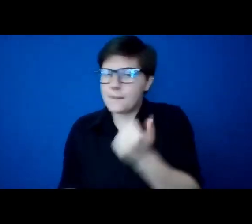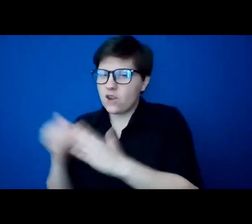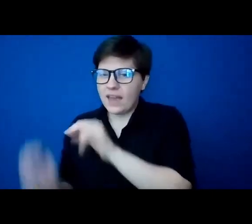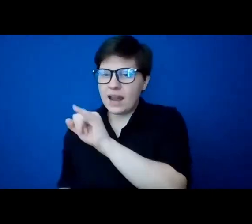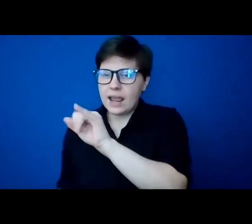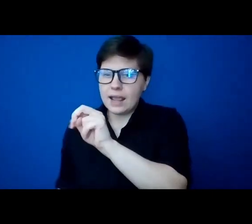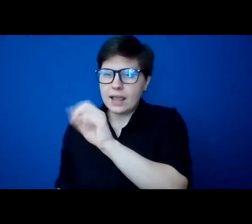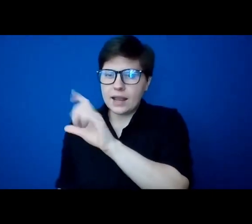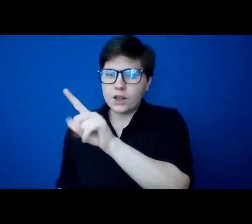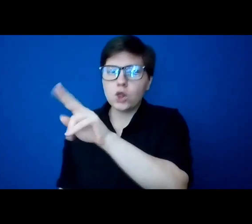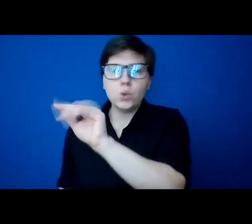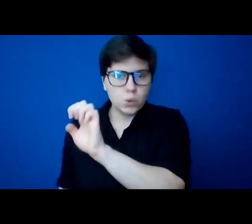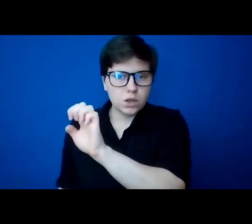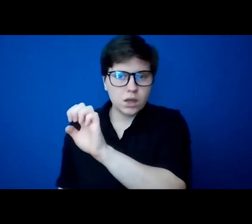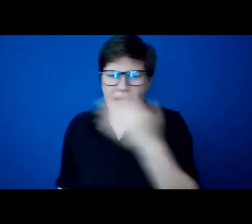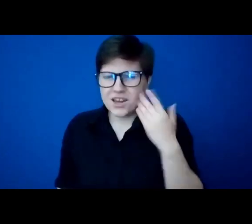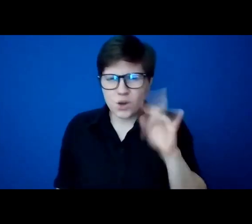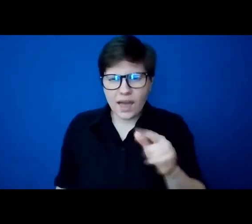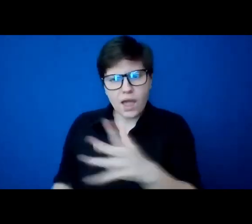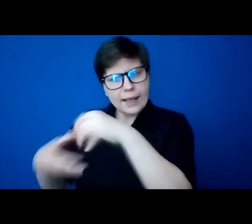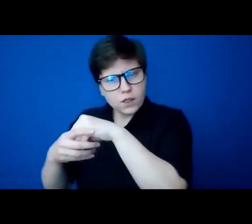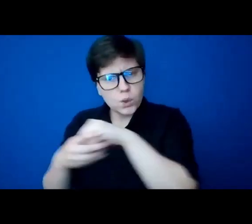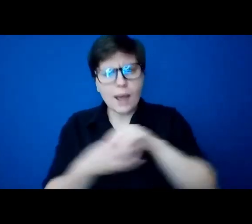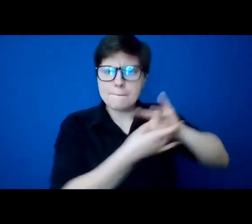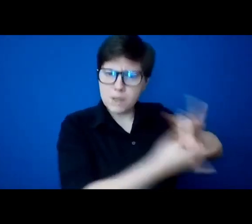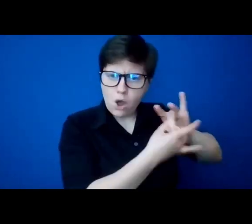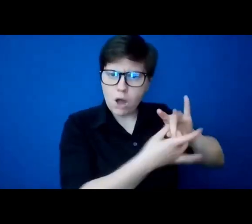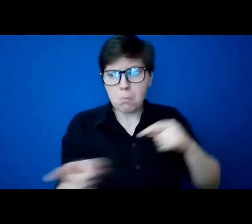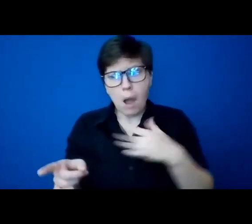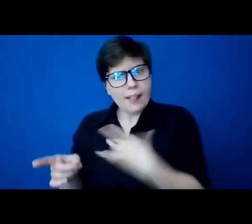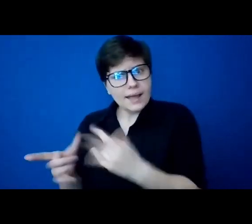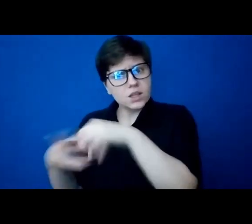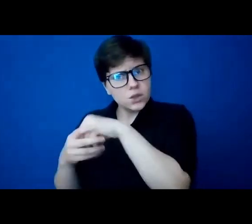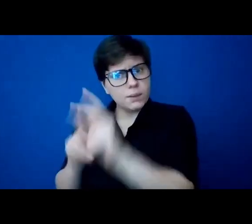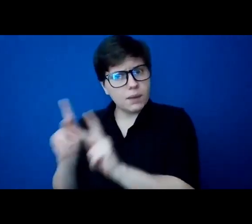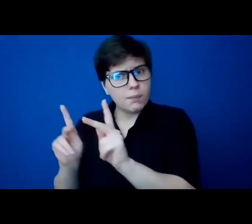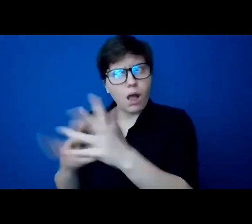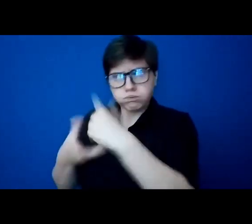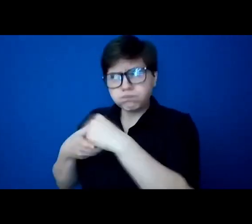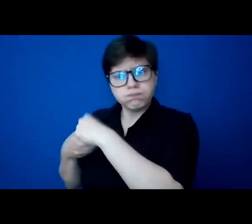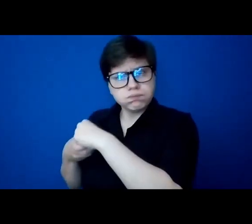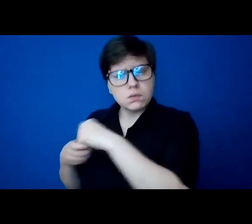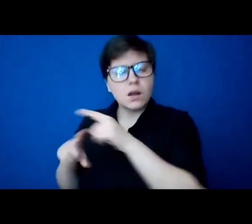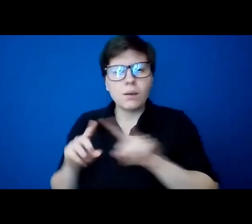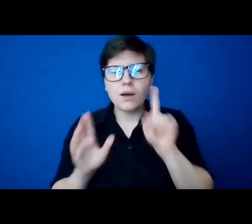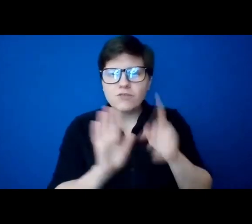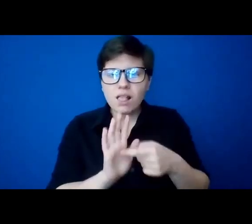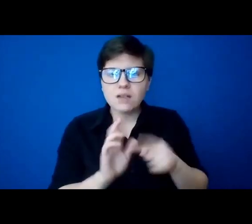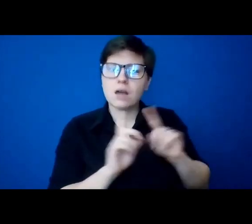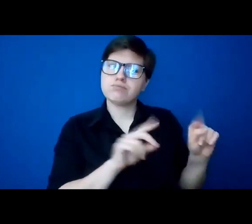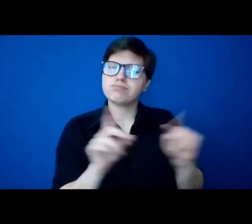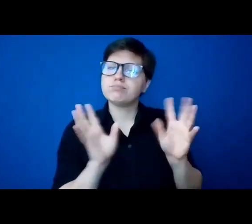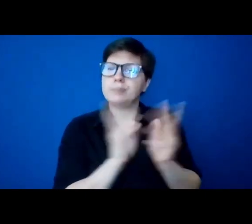didn't know that at first. And I thought, well, I like including people. But I realized from the meetings that I was going to that